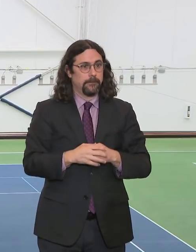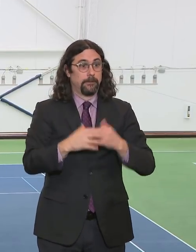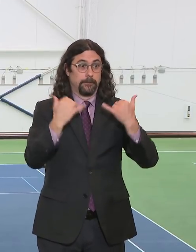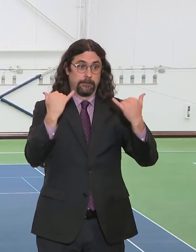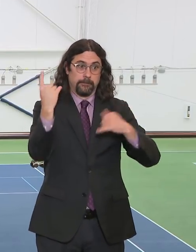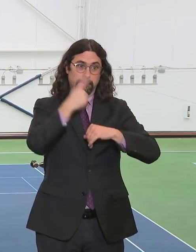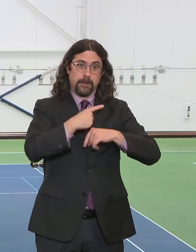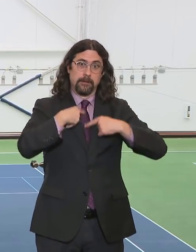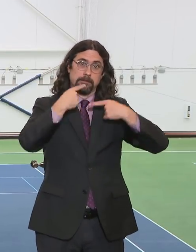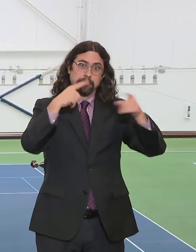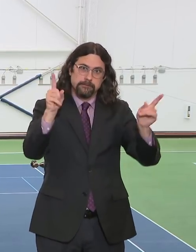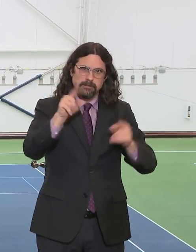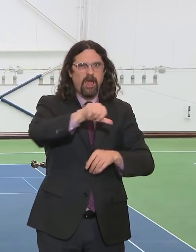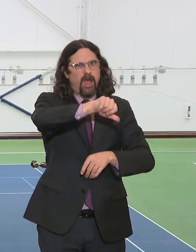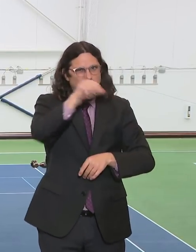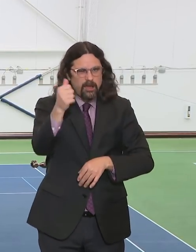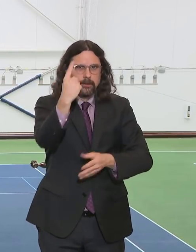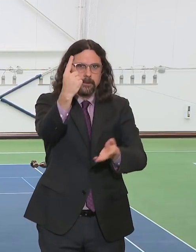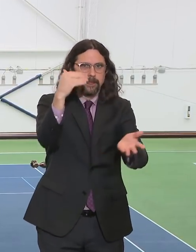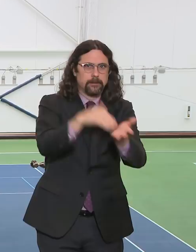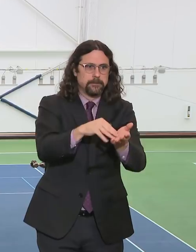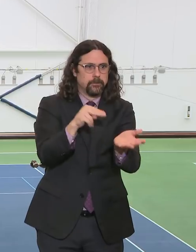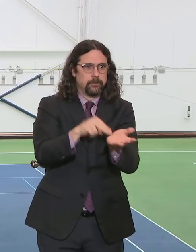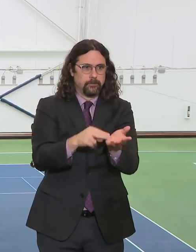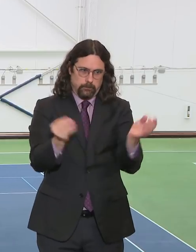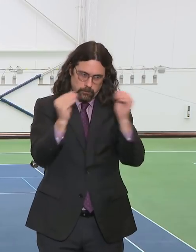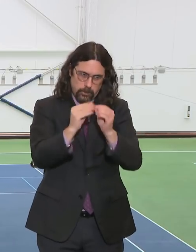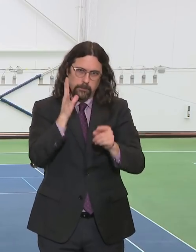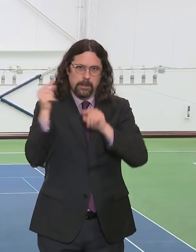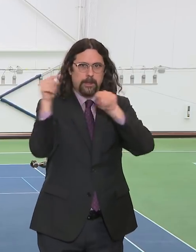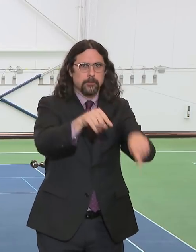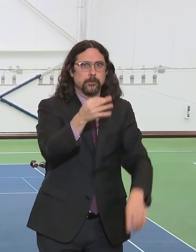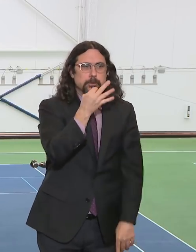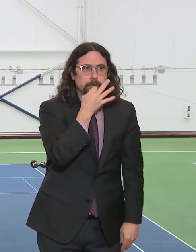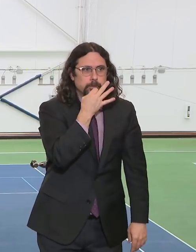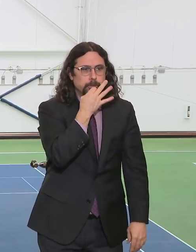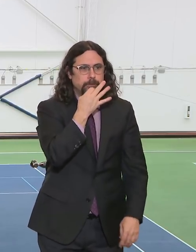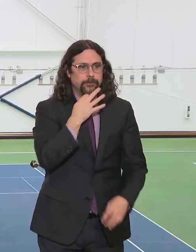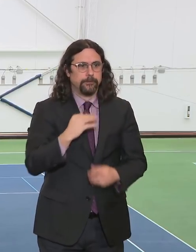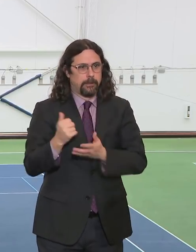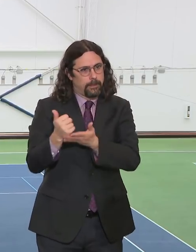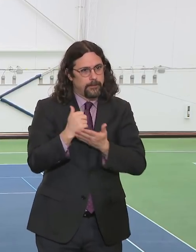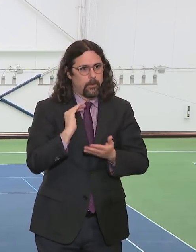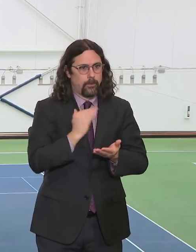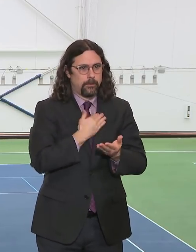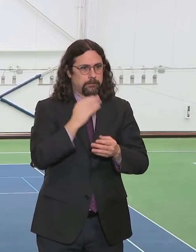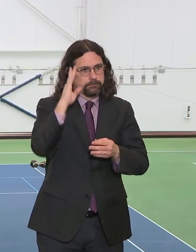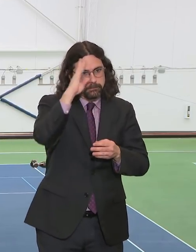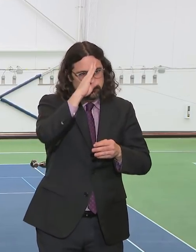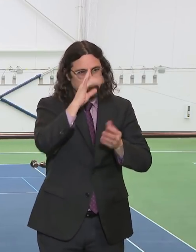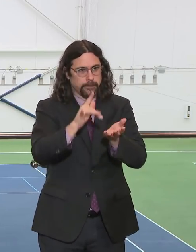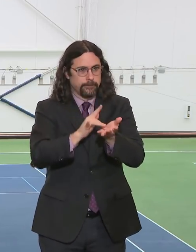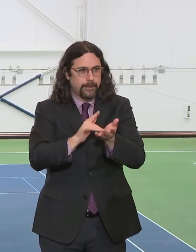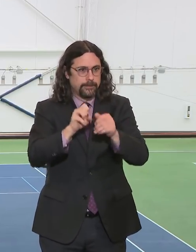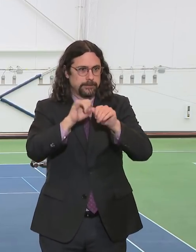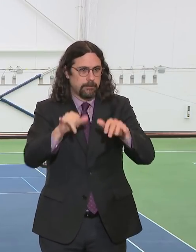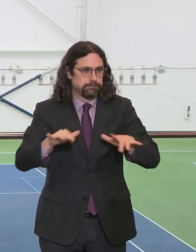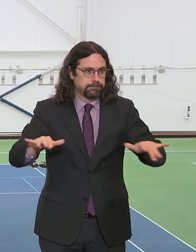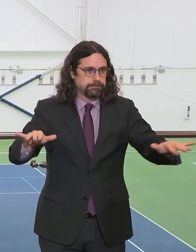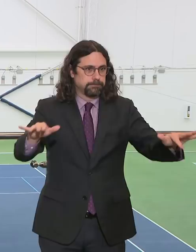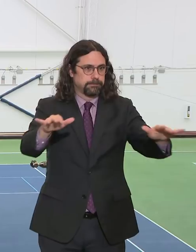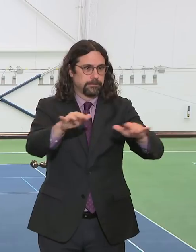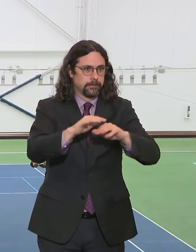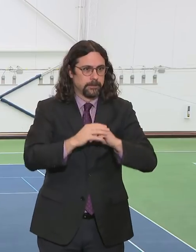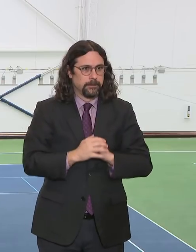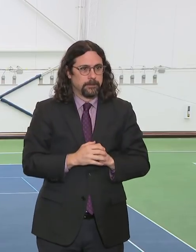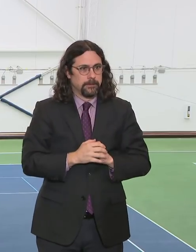has coming very soon through contracting they've done. So we are sounding the alarm in many places and reaching